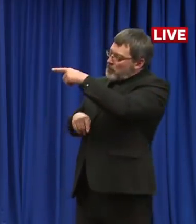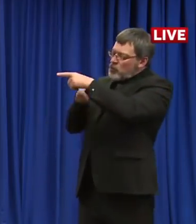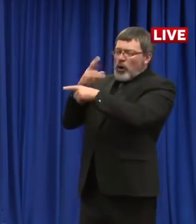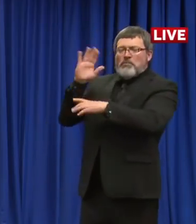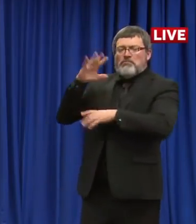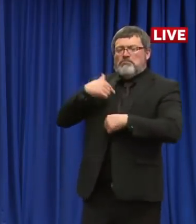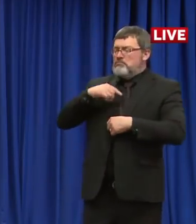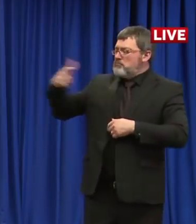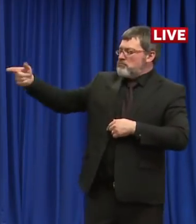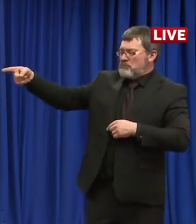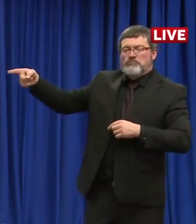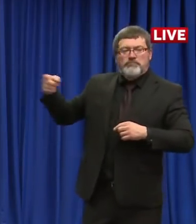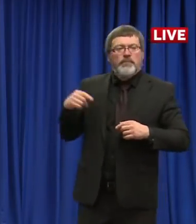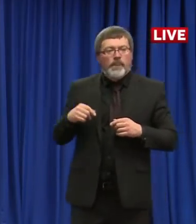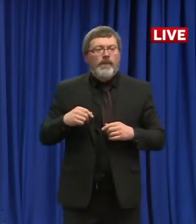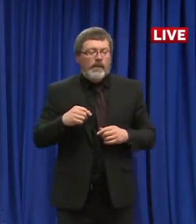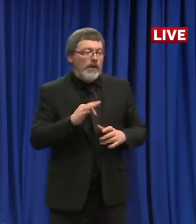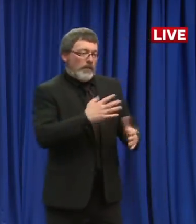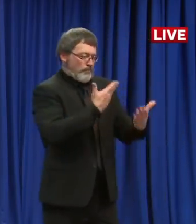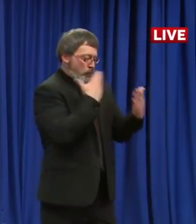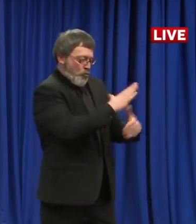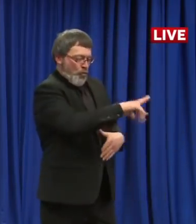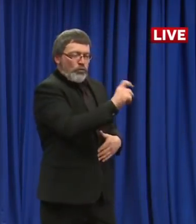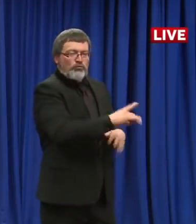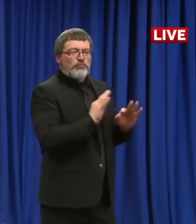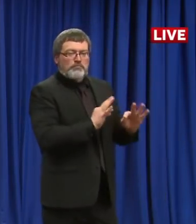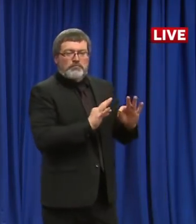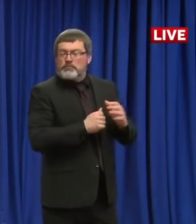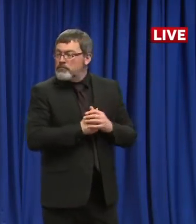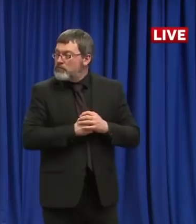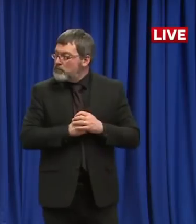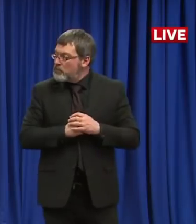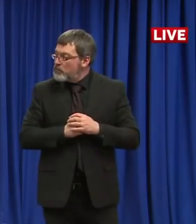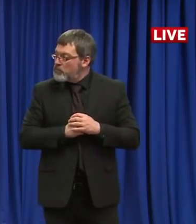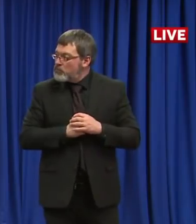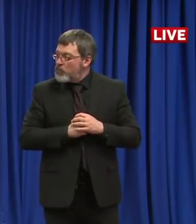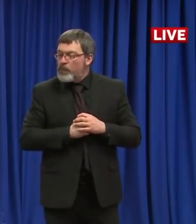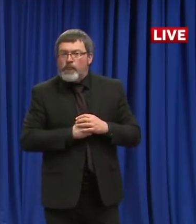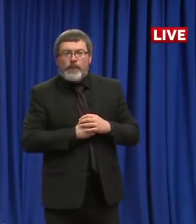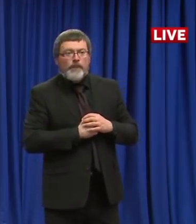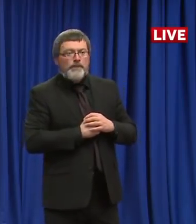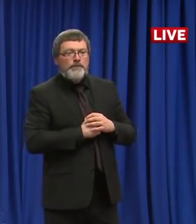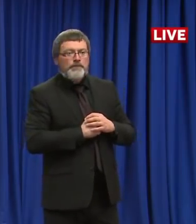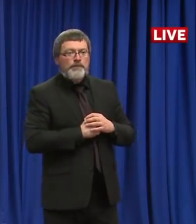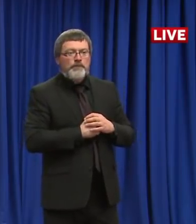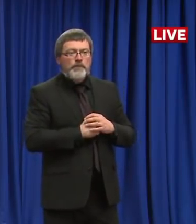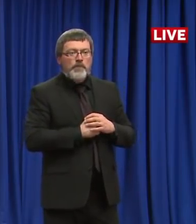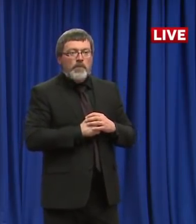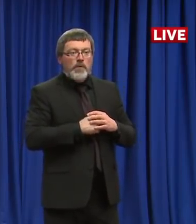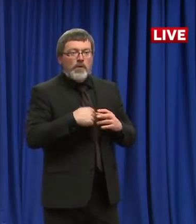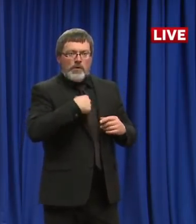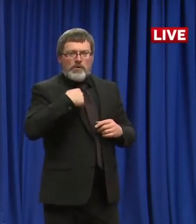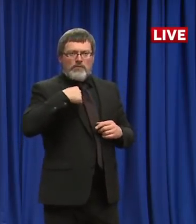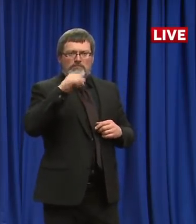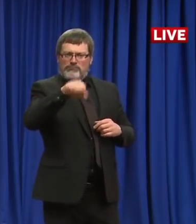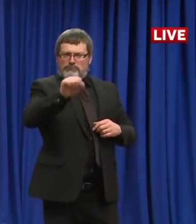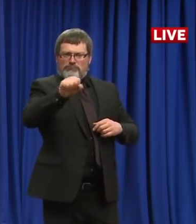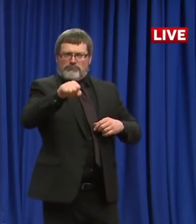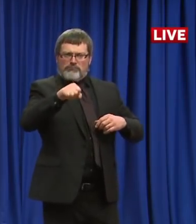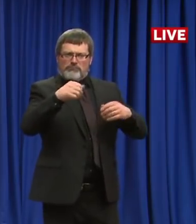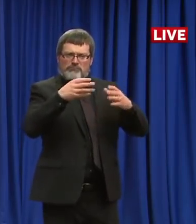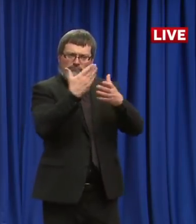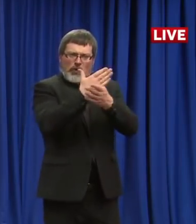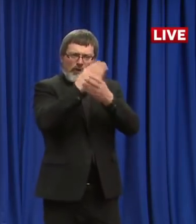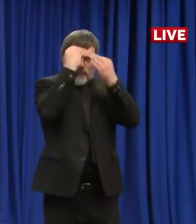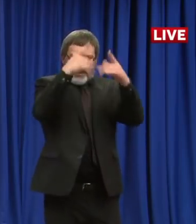Thank you for the question. So we have, uh, we do public disclosures when we have, uh, reason to